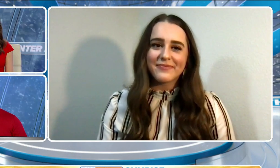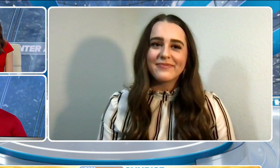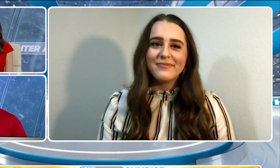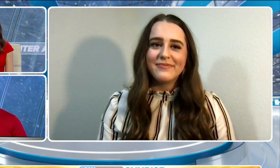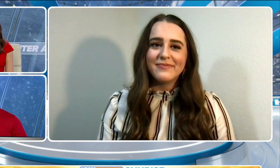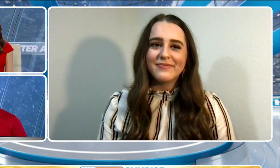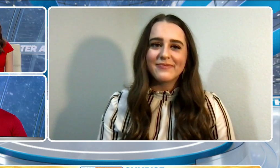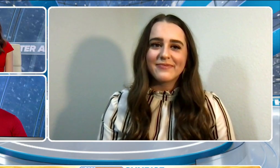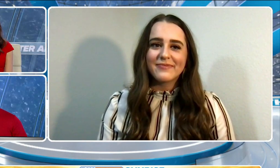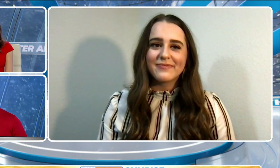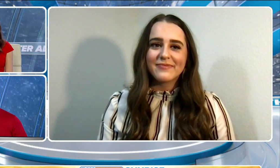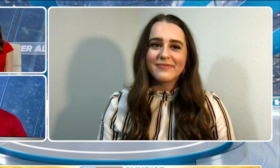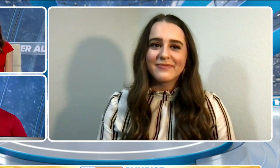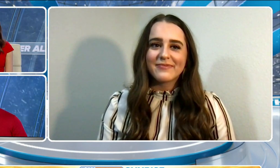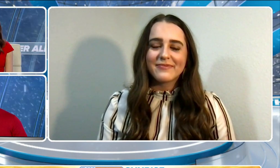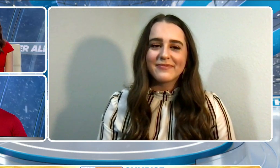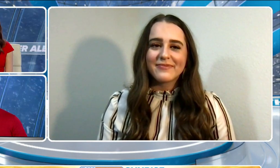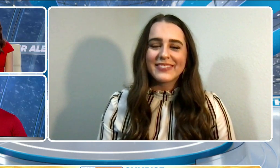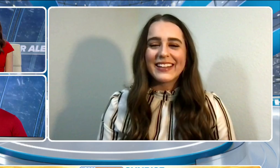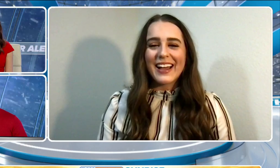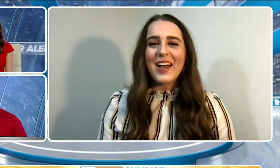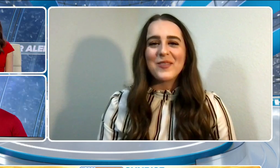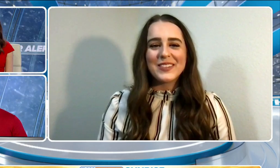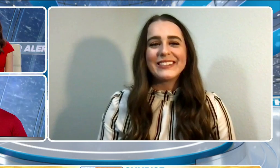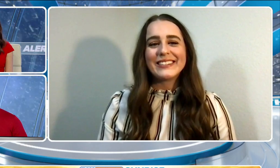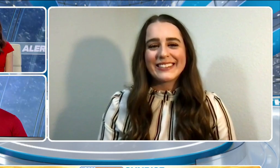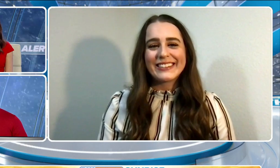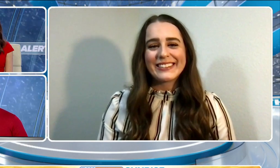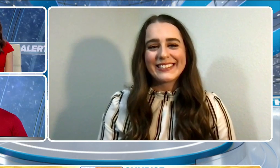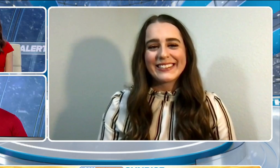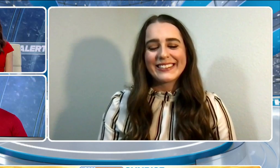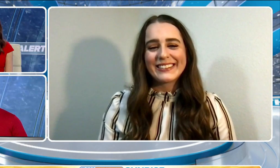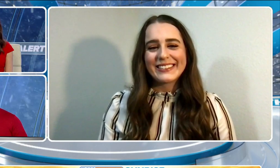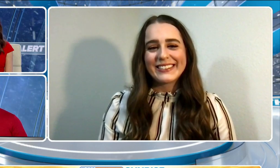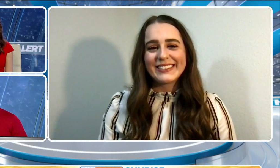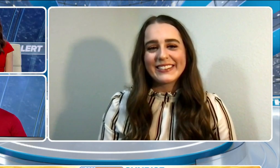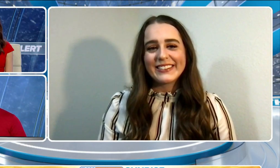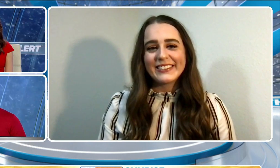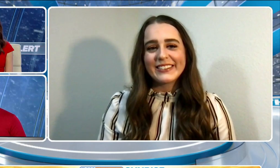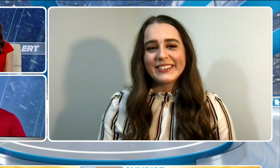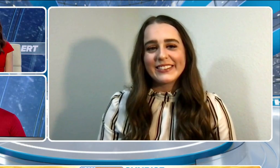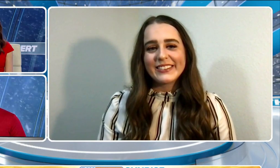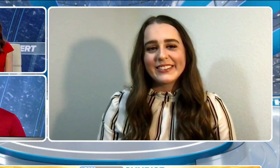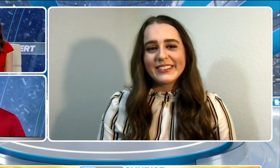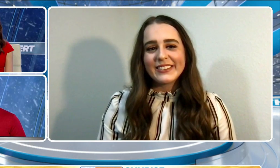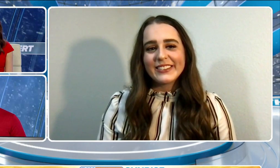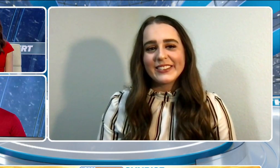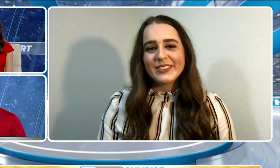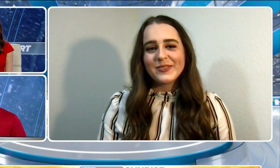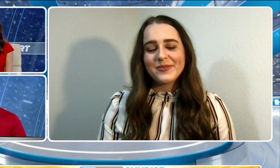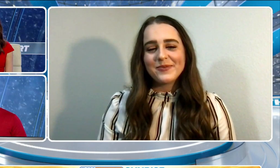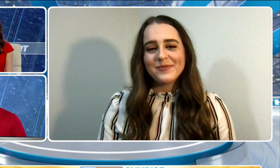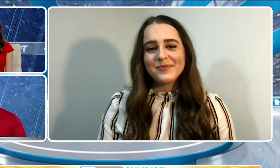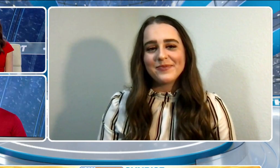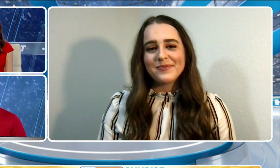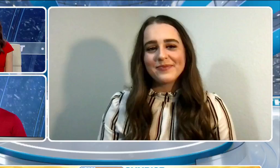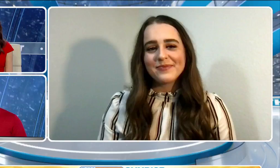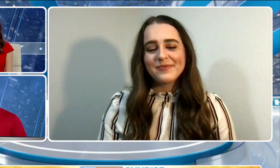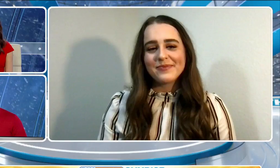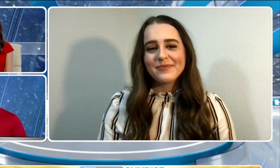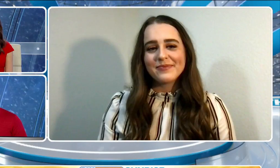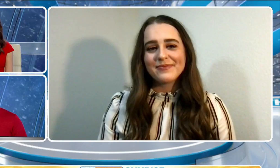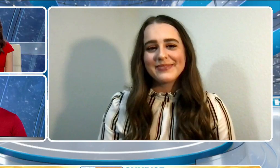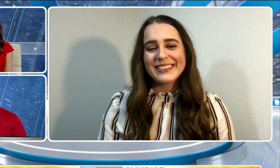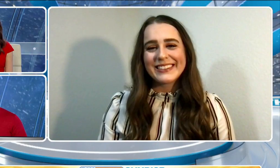sign language. So cool. Yeah. And keep going, Michaela, because you're definitely inspiring the next generation of meteorologists. Meteorologist